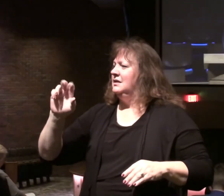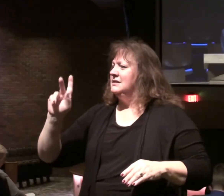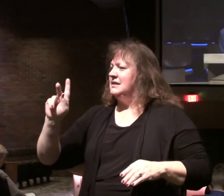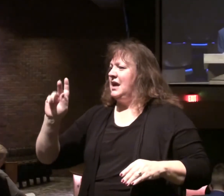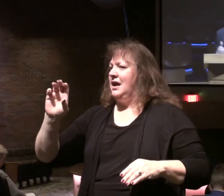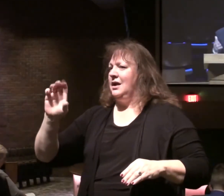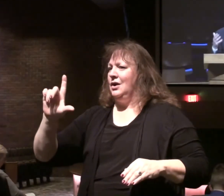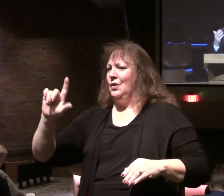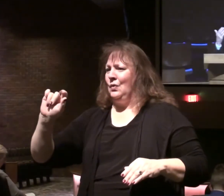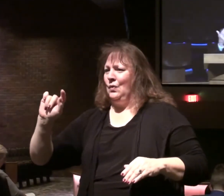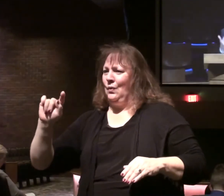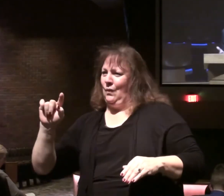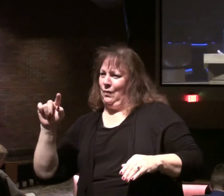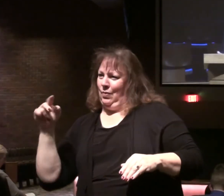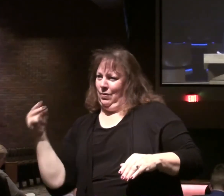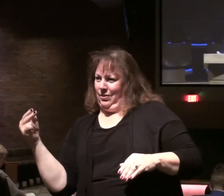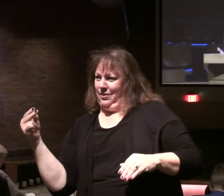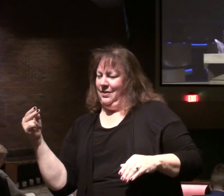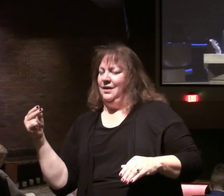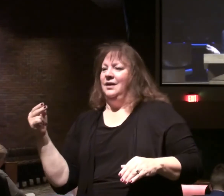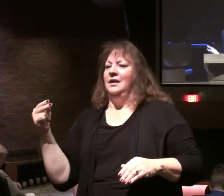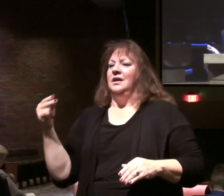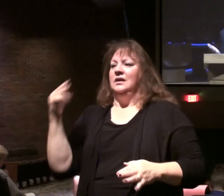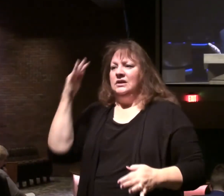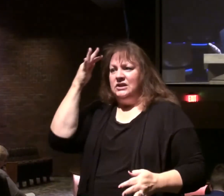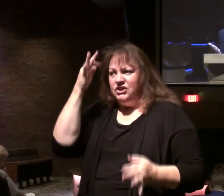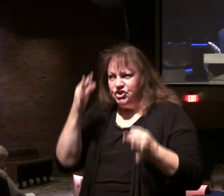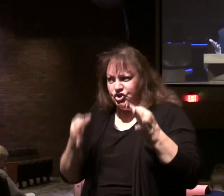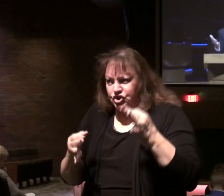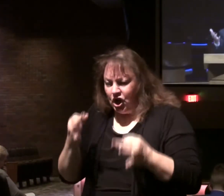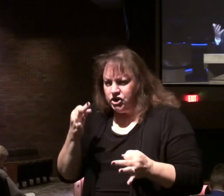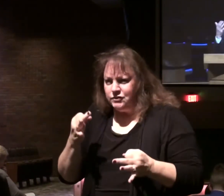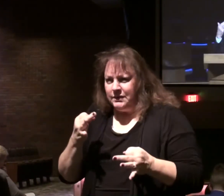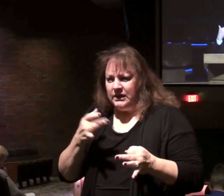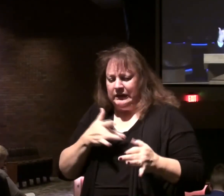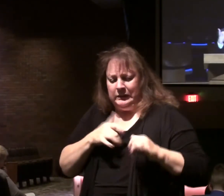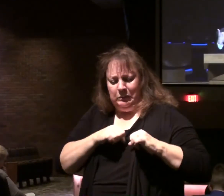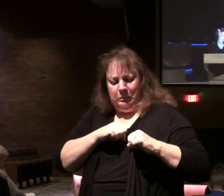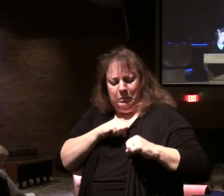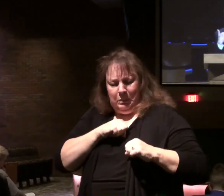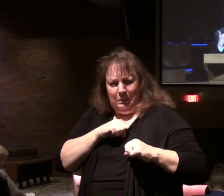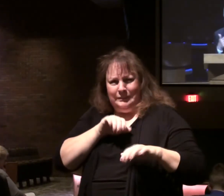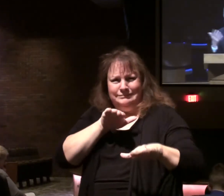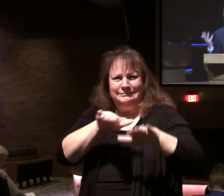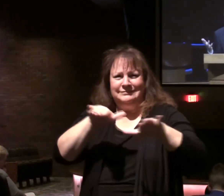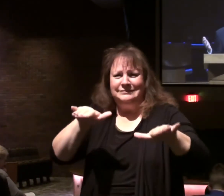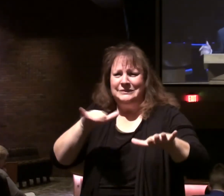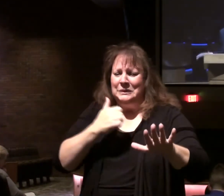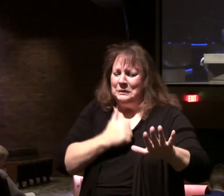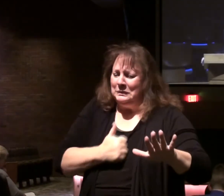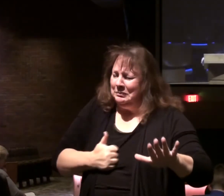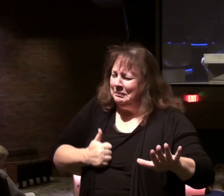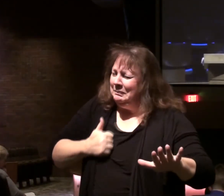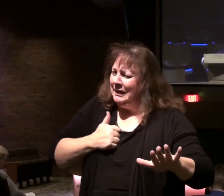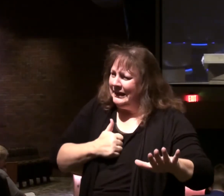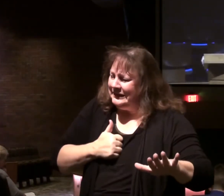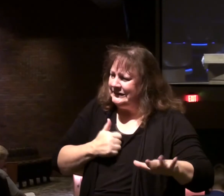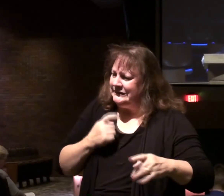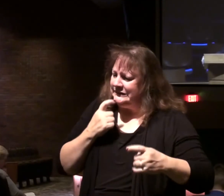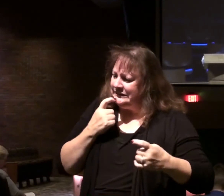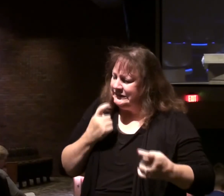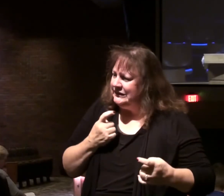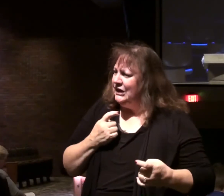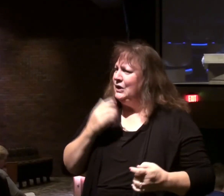of judgment and mourning, a call to repentance. We're familiar with the expression